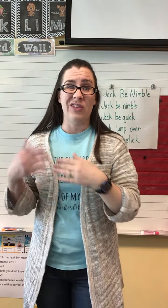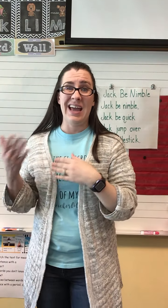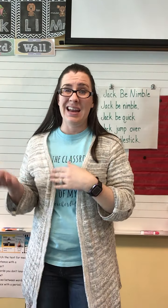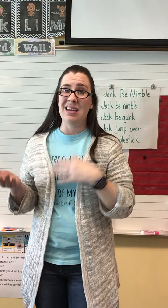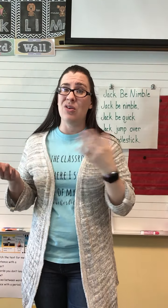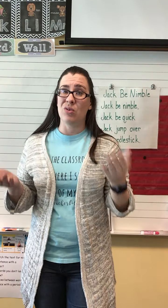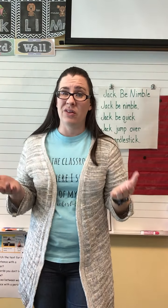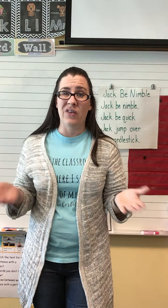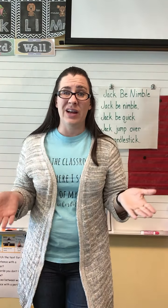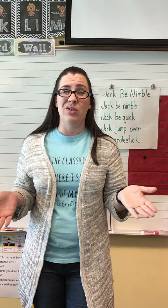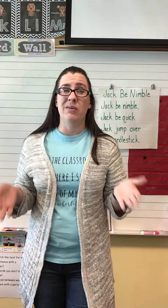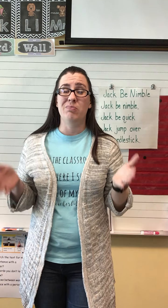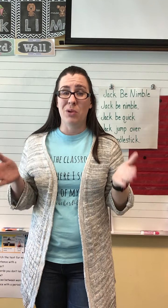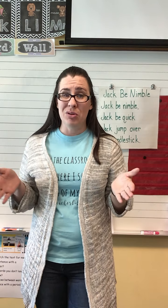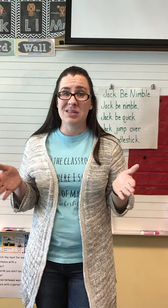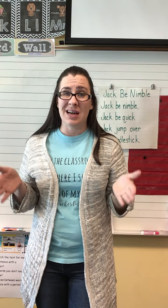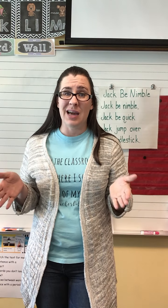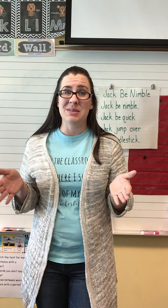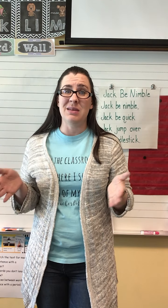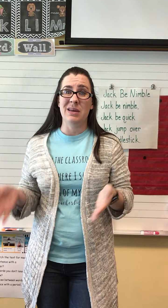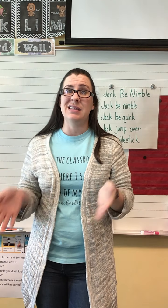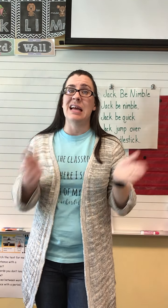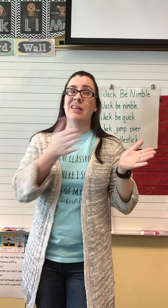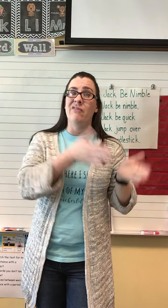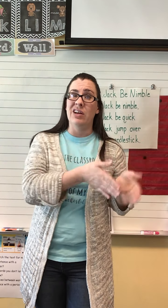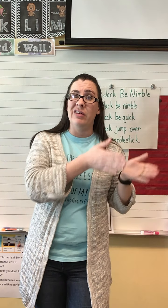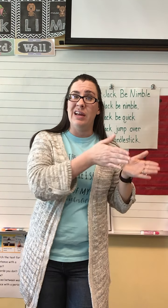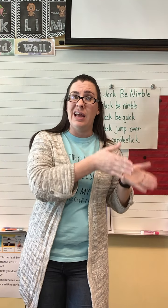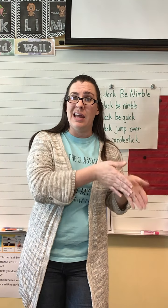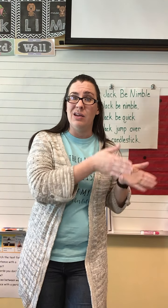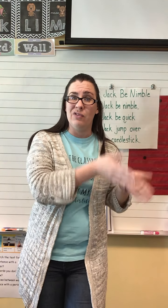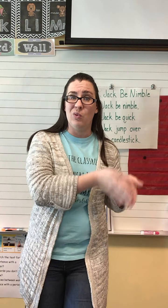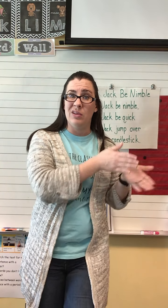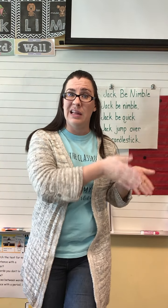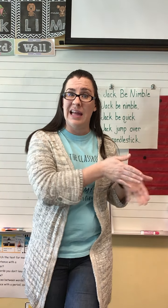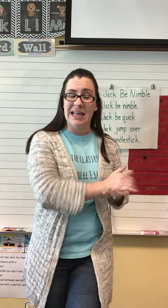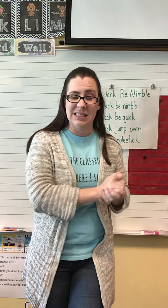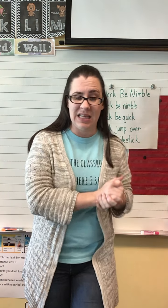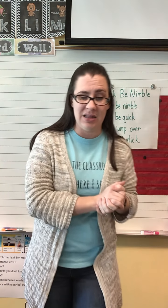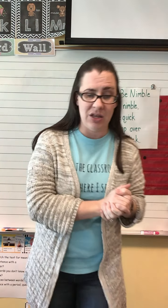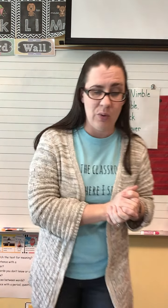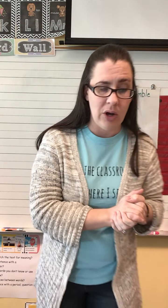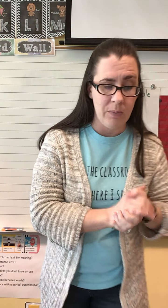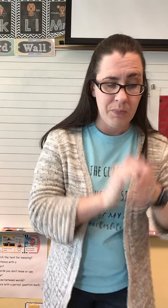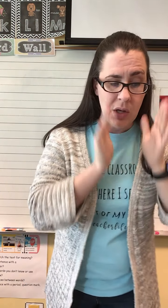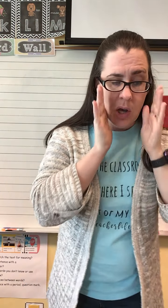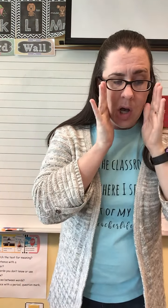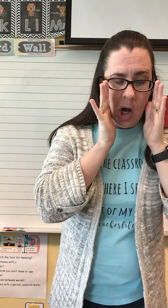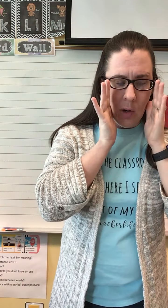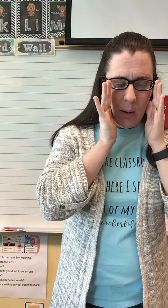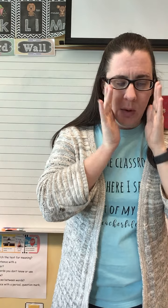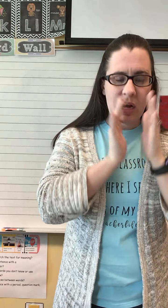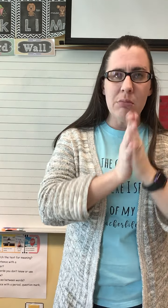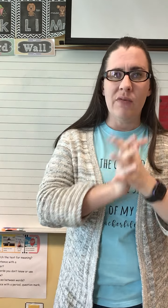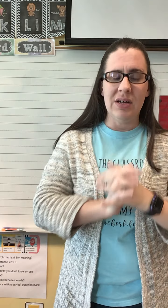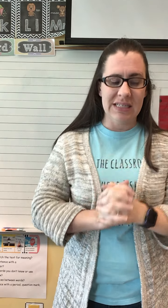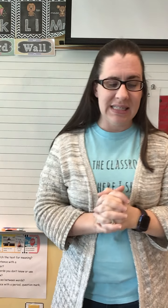the ending or the final. Both times it means at the very end of the word, that last thing that you hear. All right. We're going to move on to